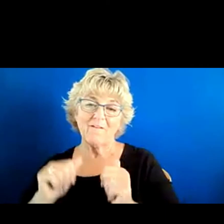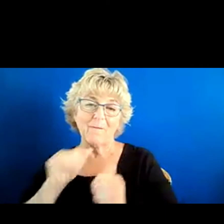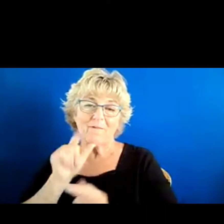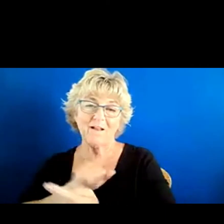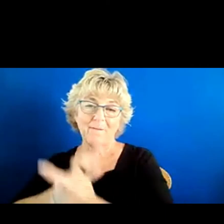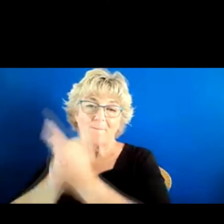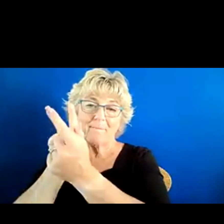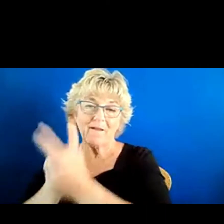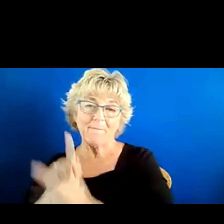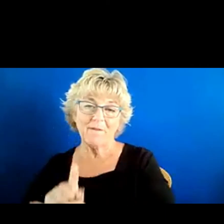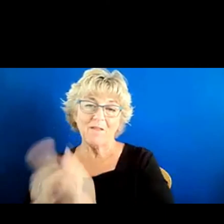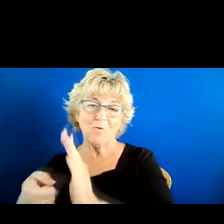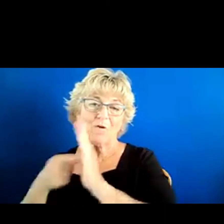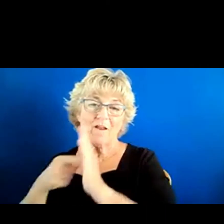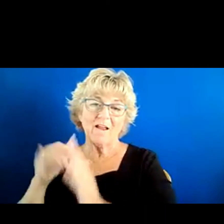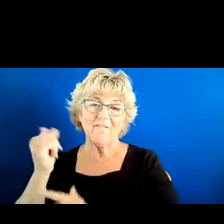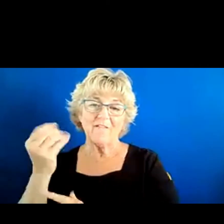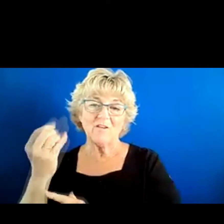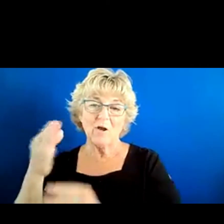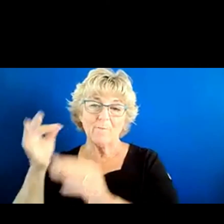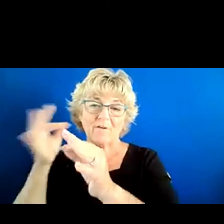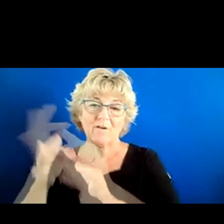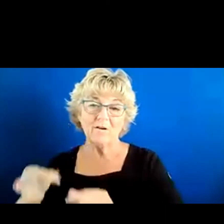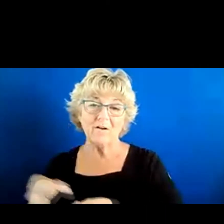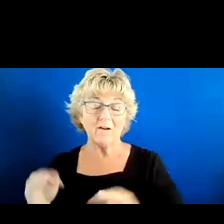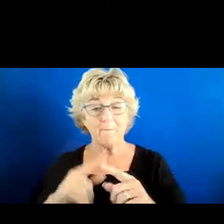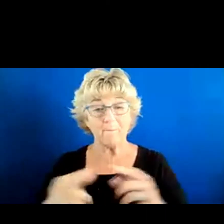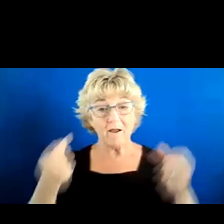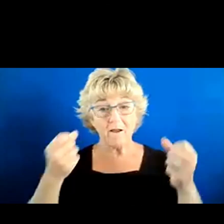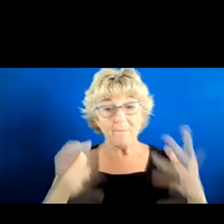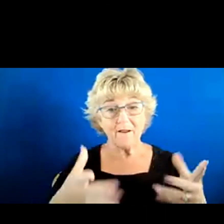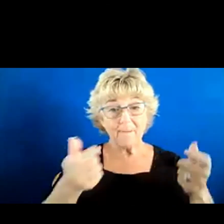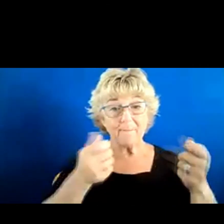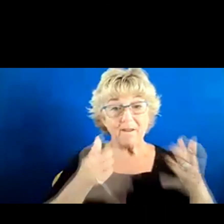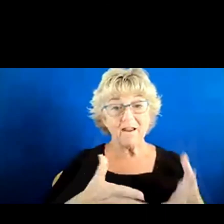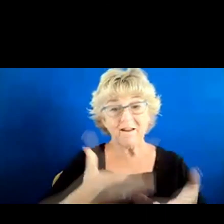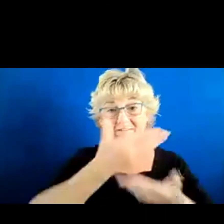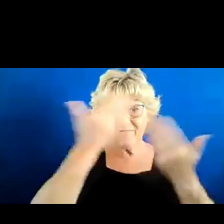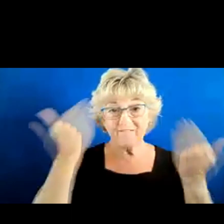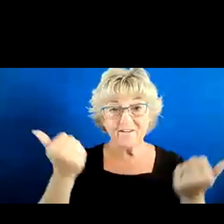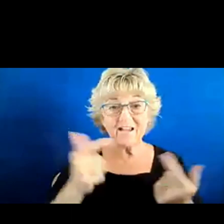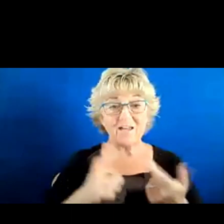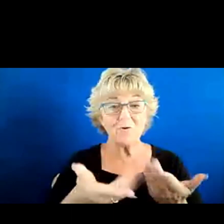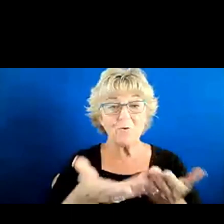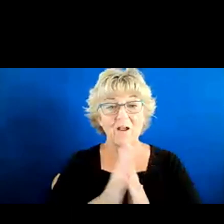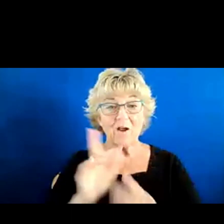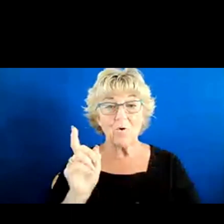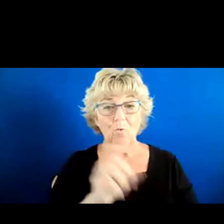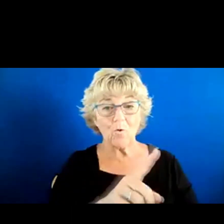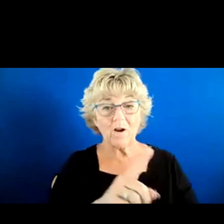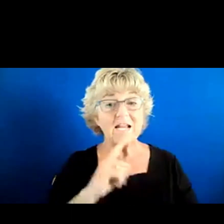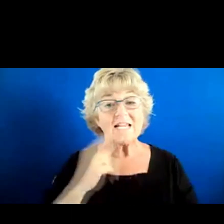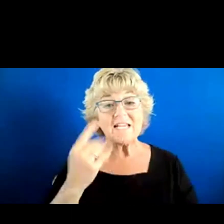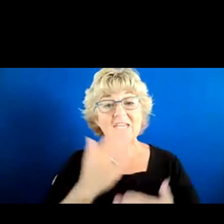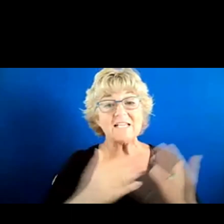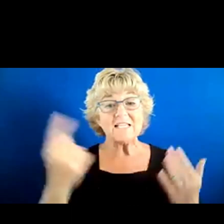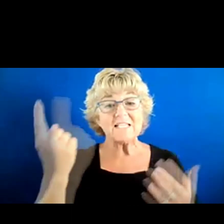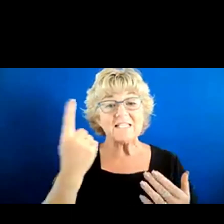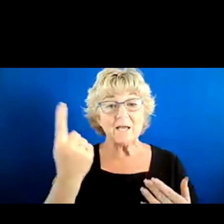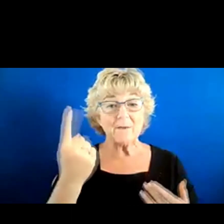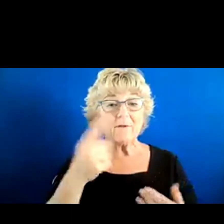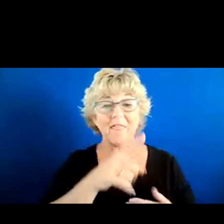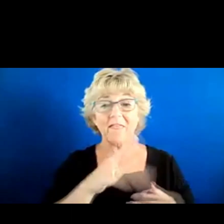the requirements of the job description. But a lot of managers fail to ask the question, is there something this person is